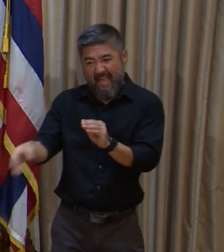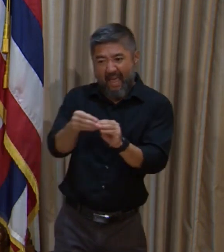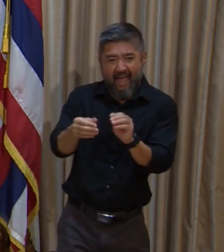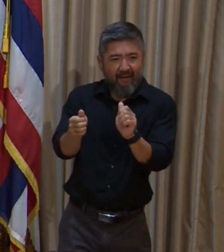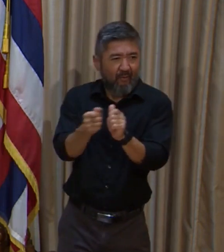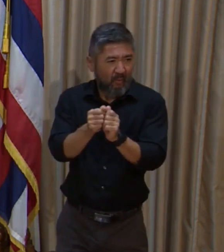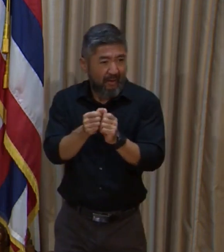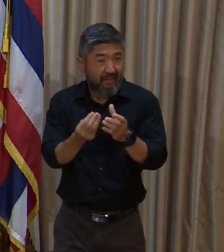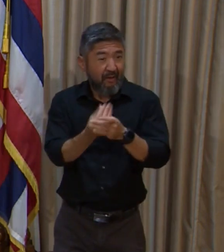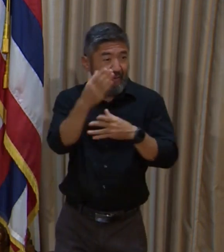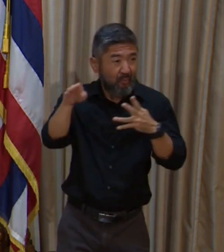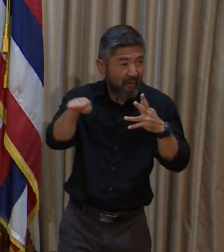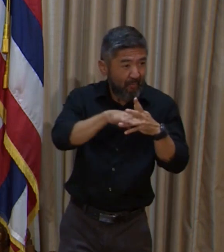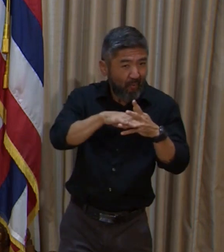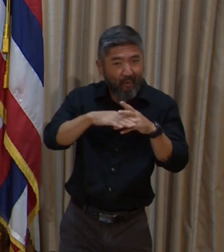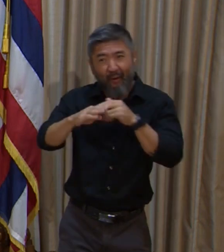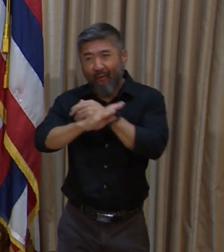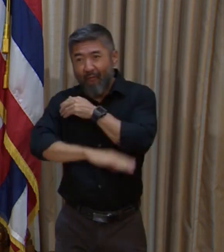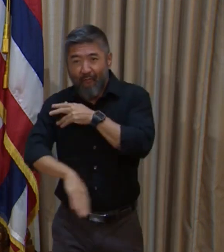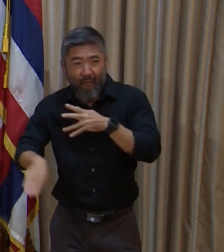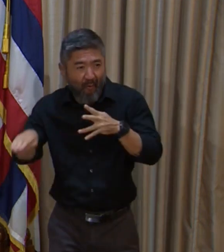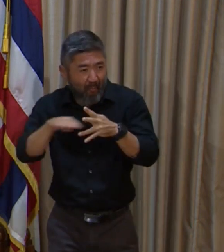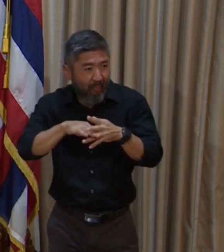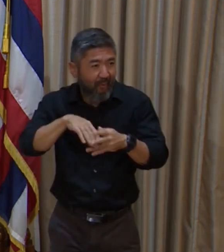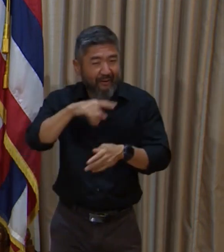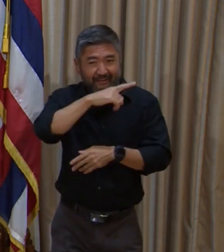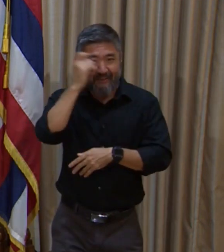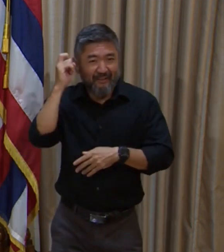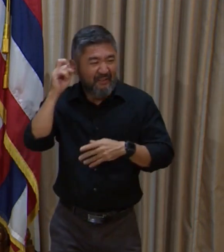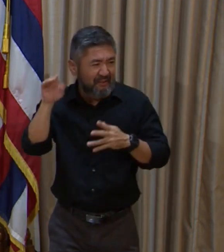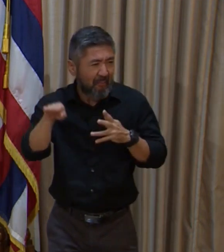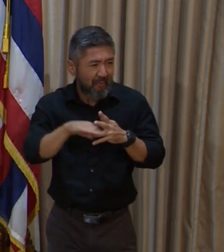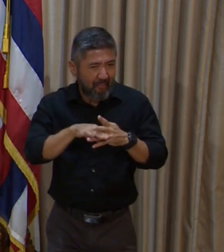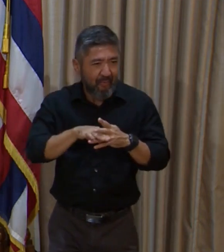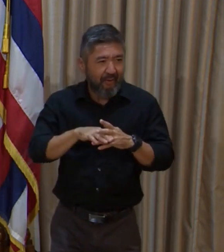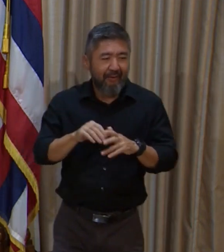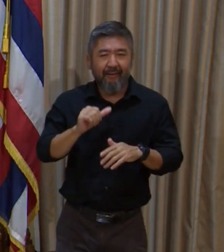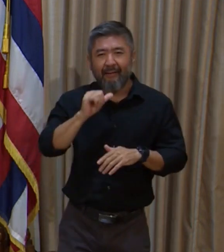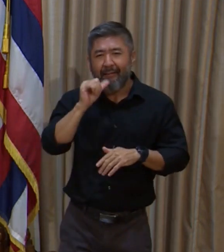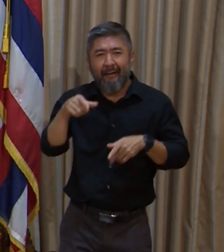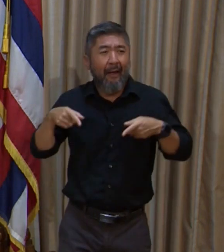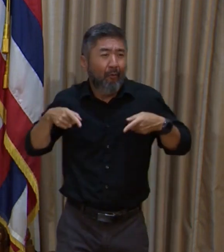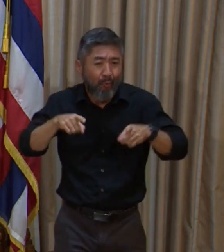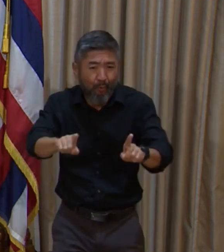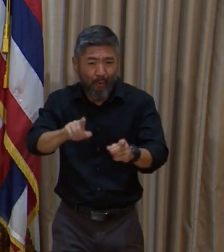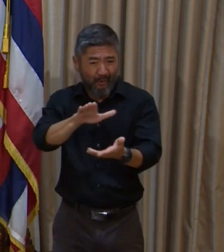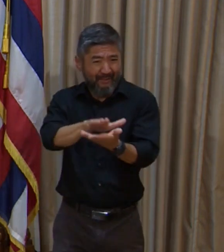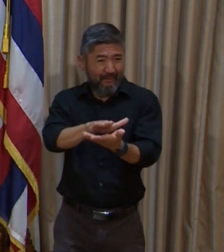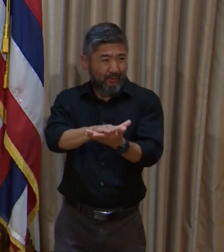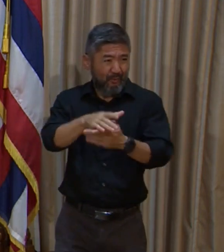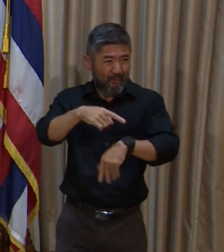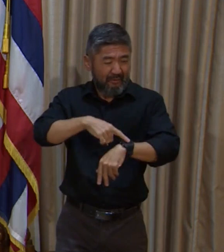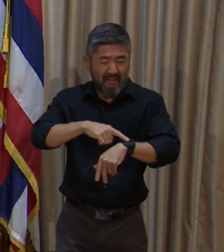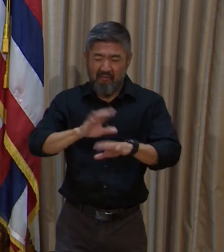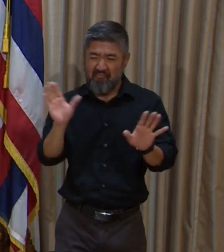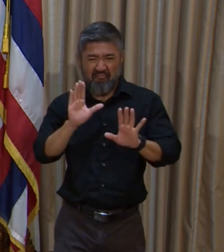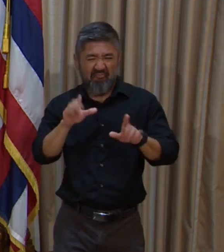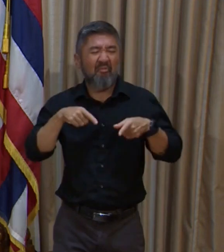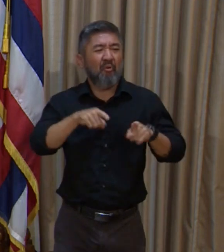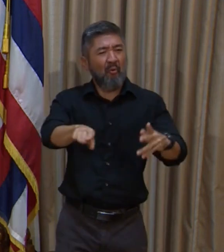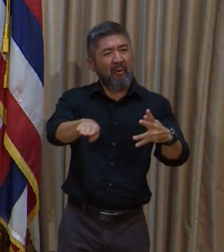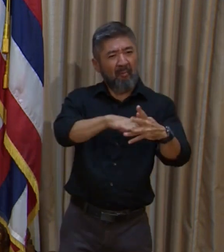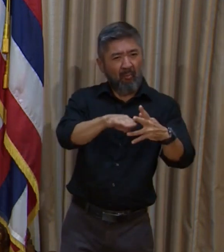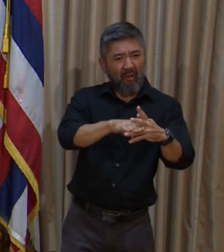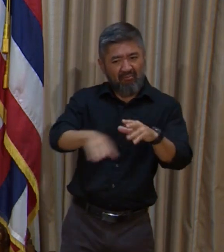fall breaks, and summer breaks rather than spreading them out throughout the months equally. And